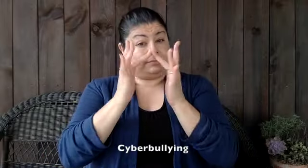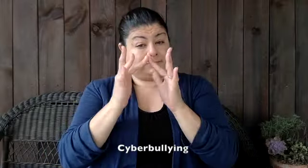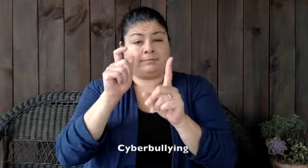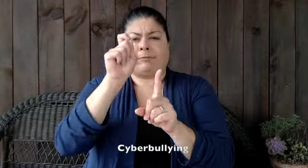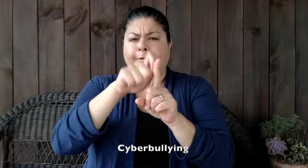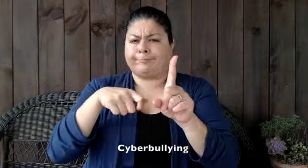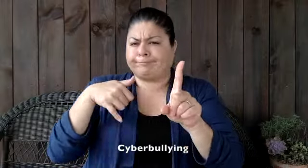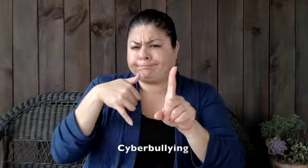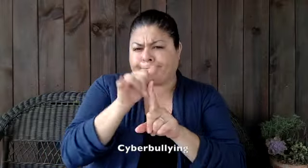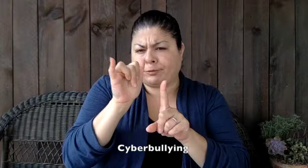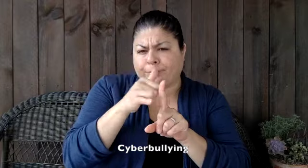cyber bullying